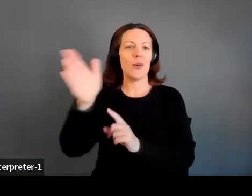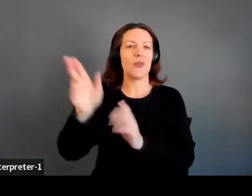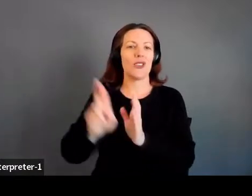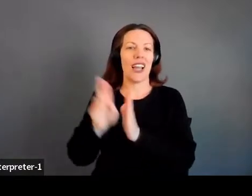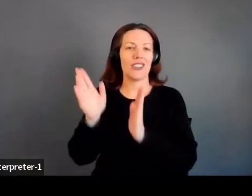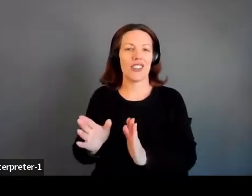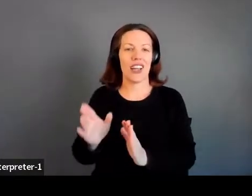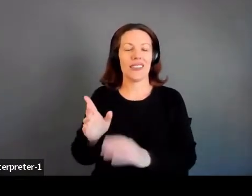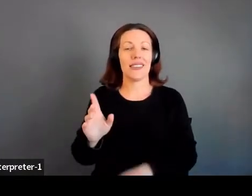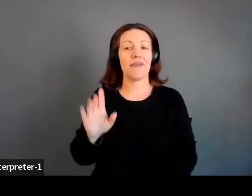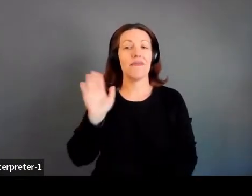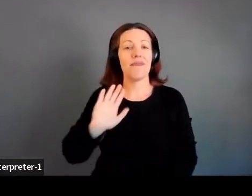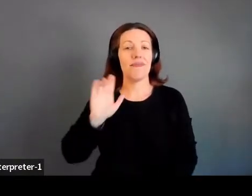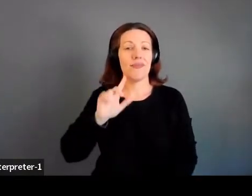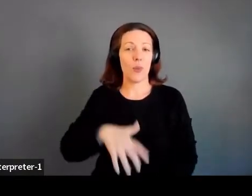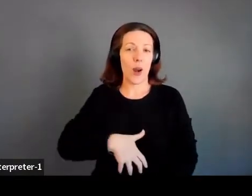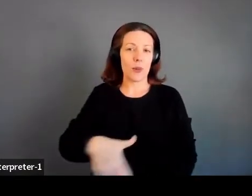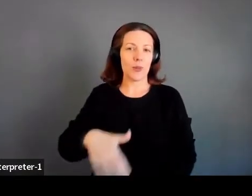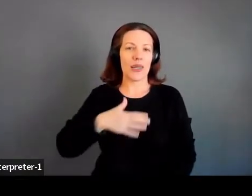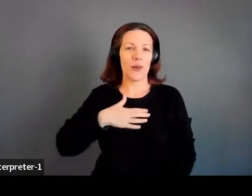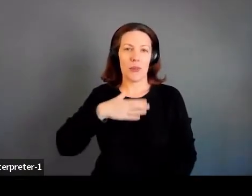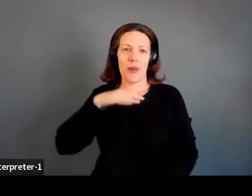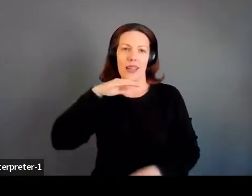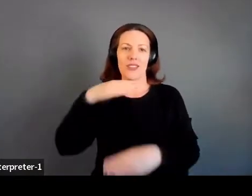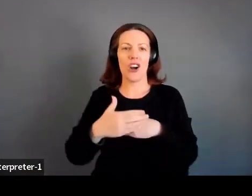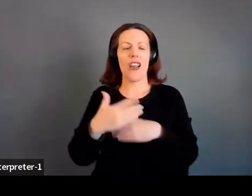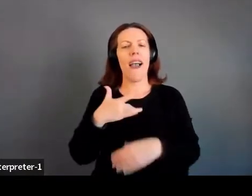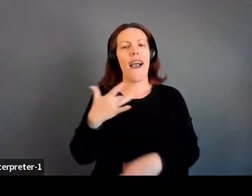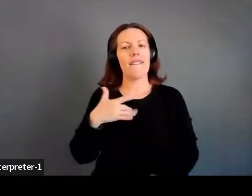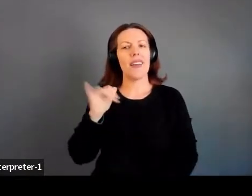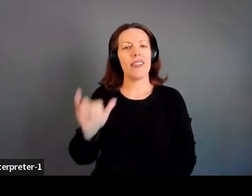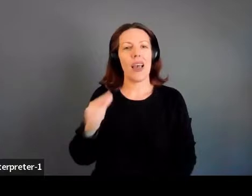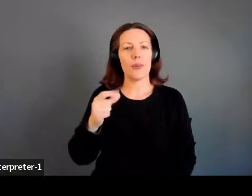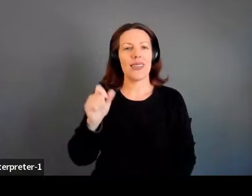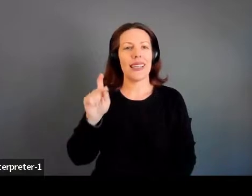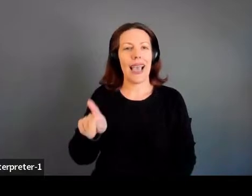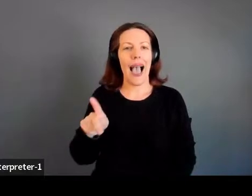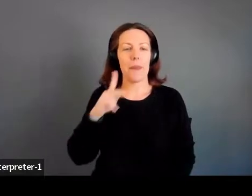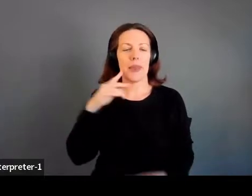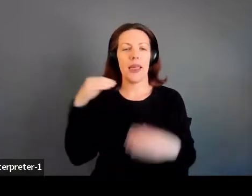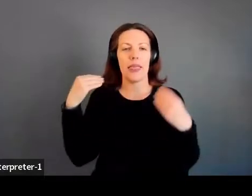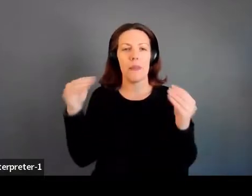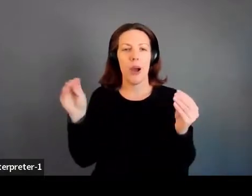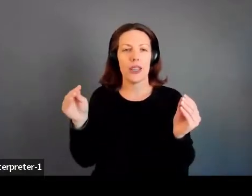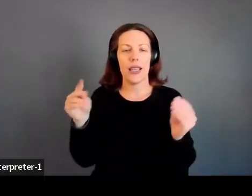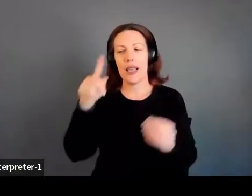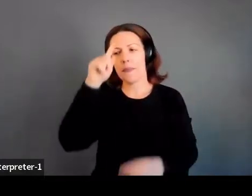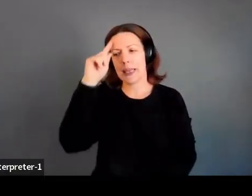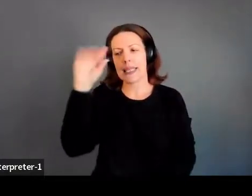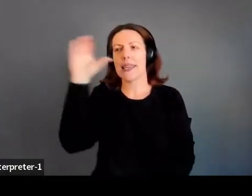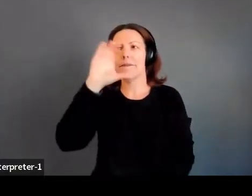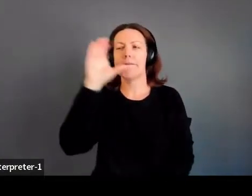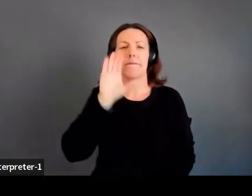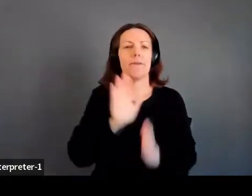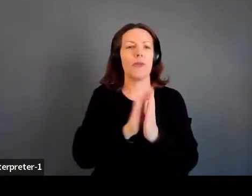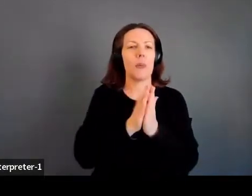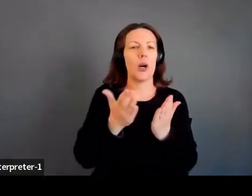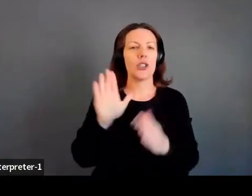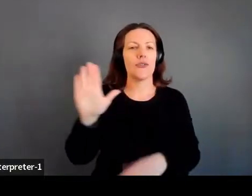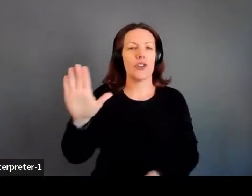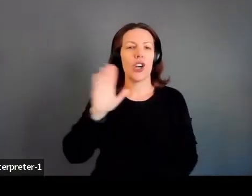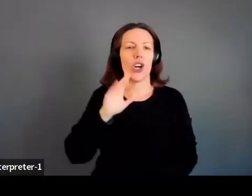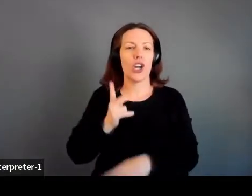pregnant with my daughter that I felt was a gap in the marketplace, just because I was looking for books for her nursery that